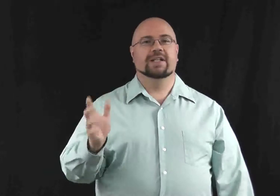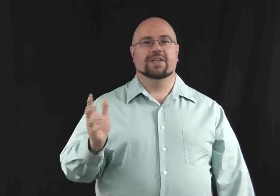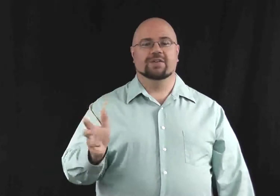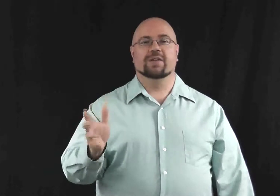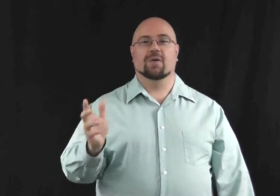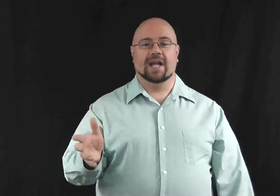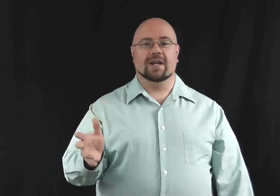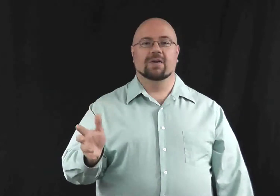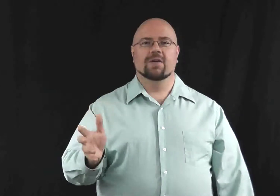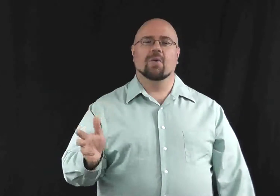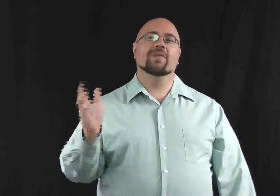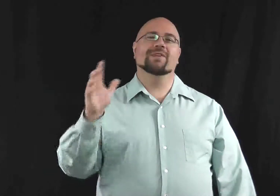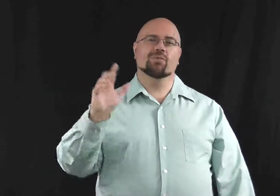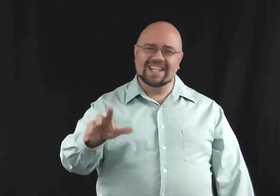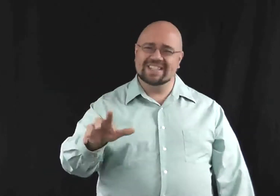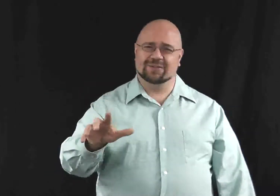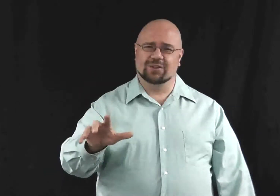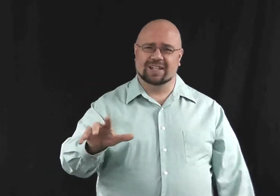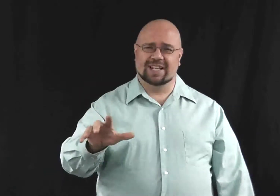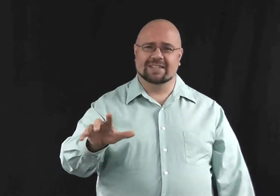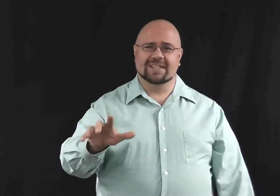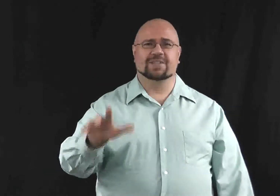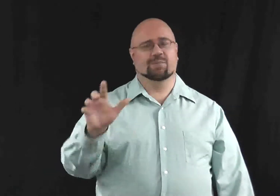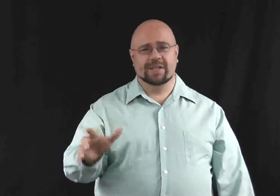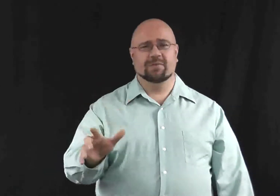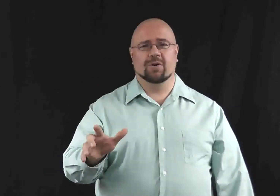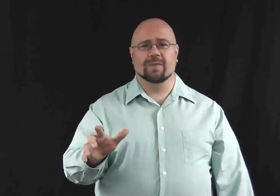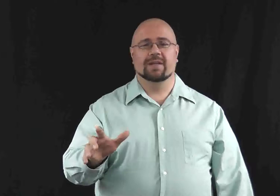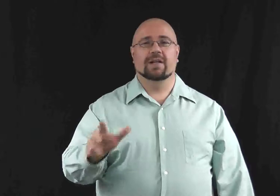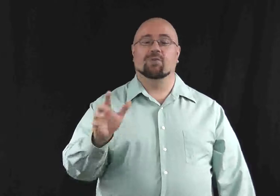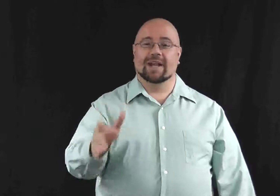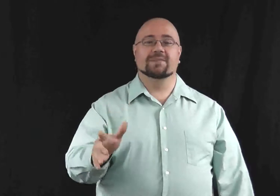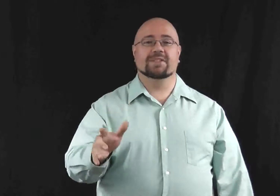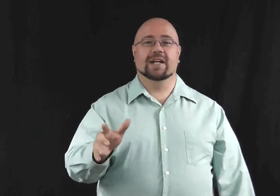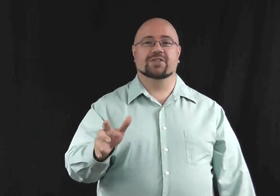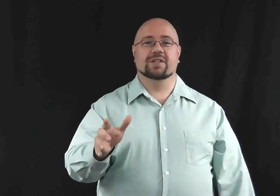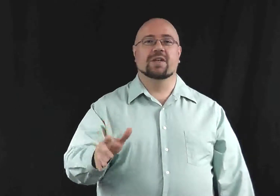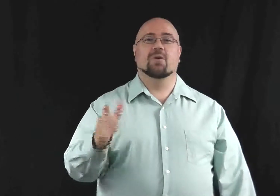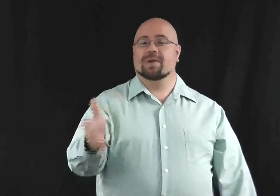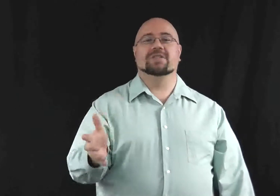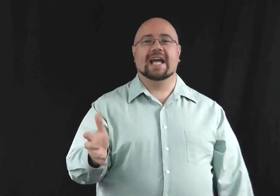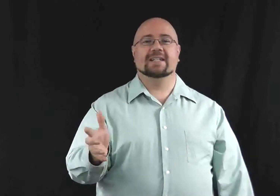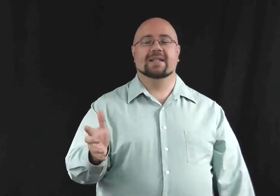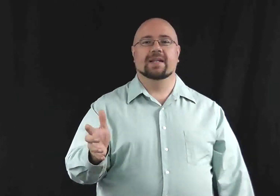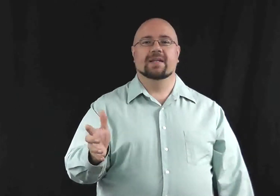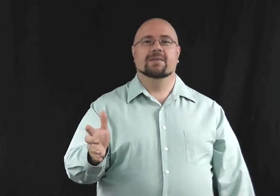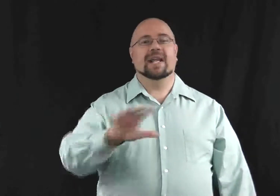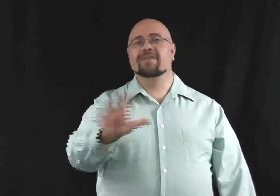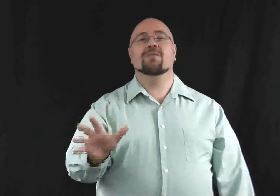urine, or hair or the reasons for drug testing such as pre-employment, random selection, or post accident. But have no fear.